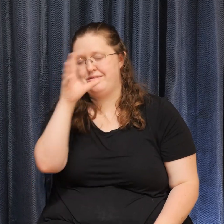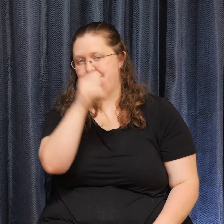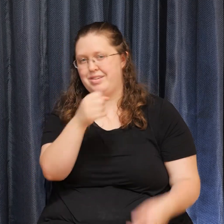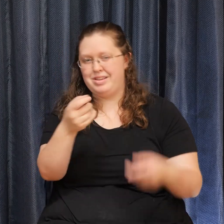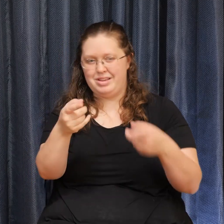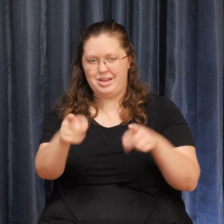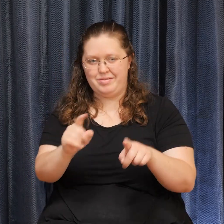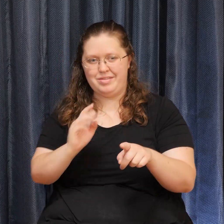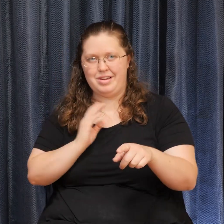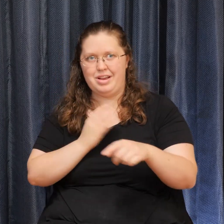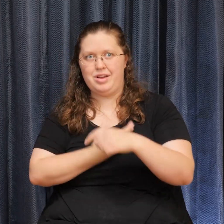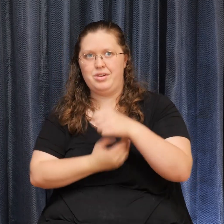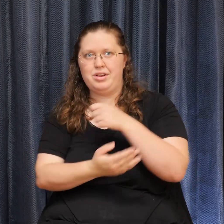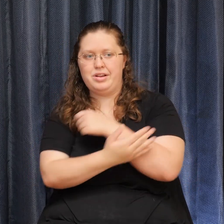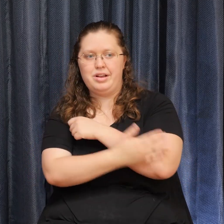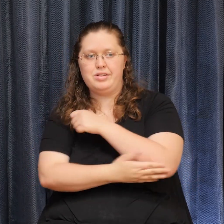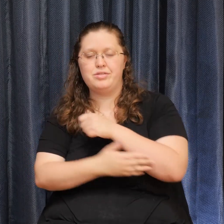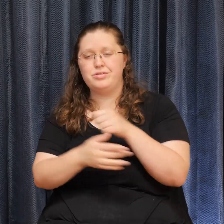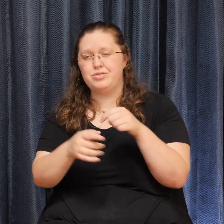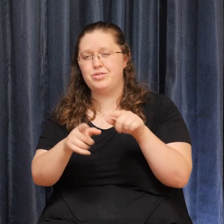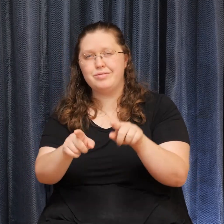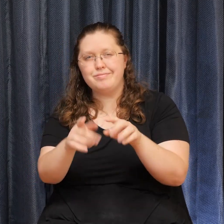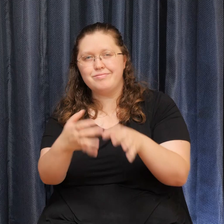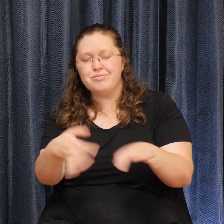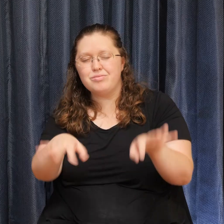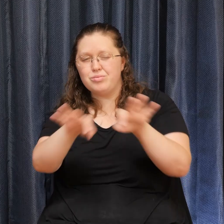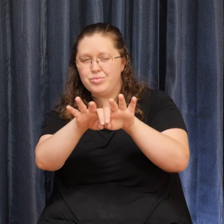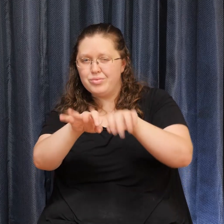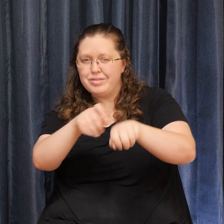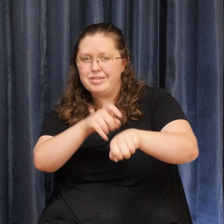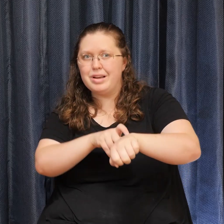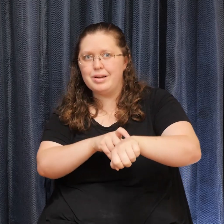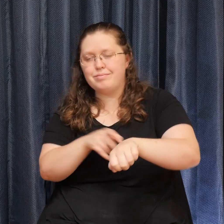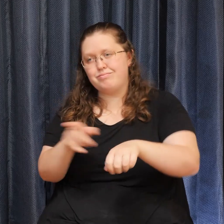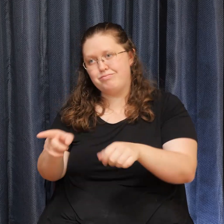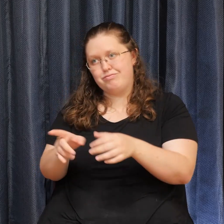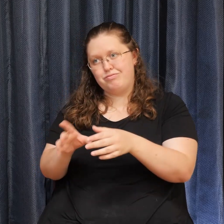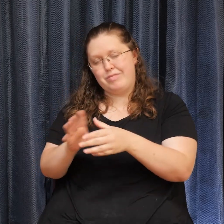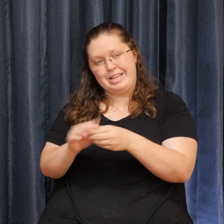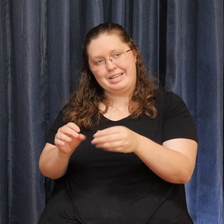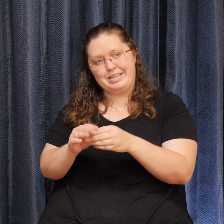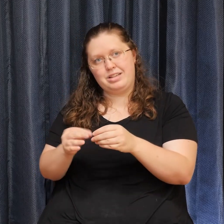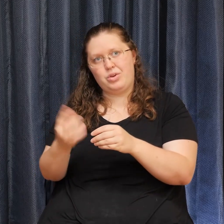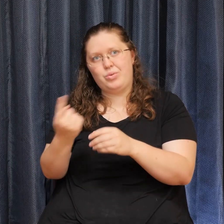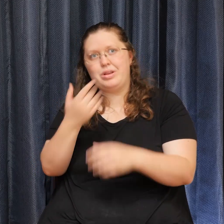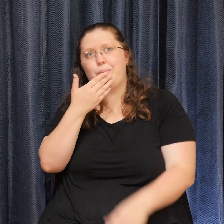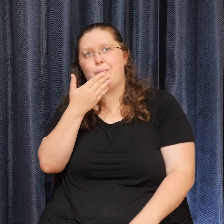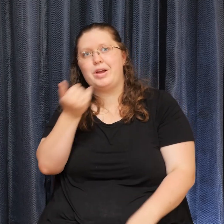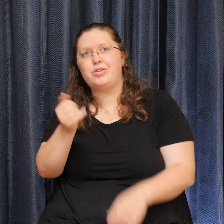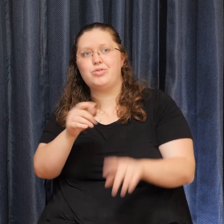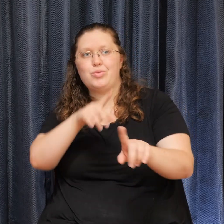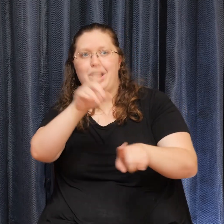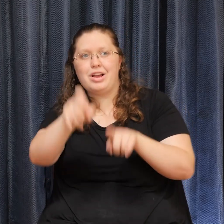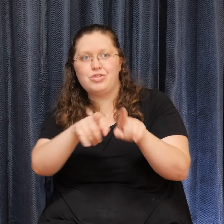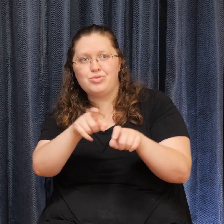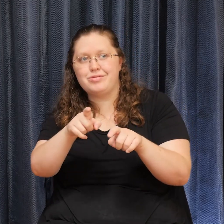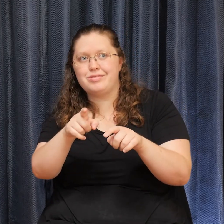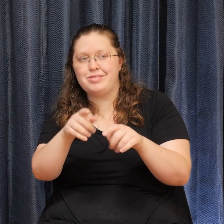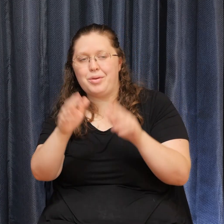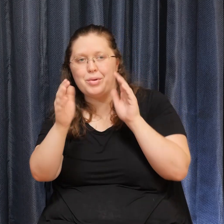Critical time He says It is always better To ask questions Than to make an assumption Because